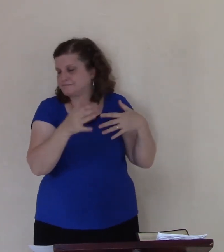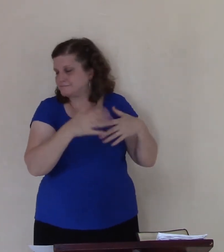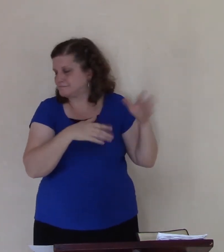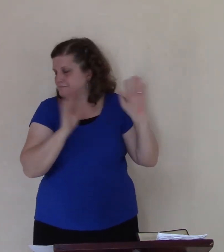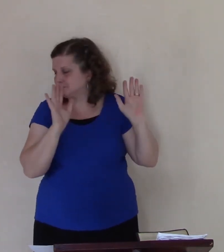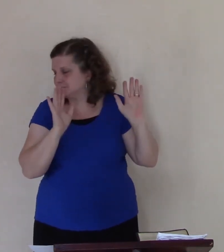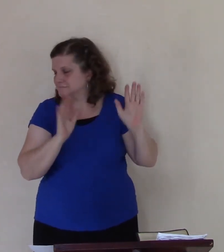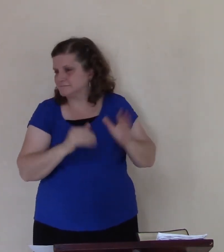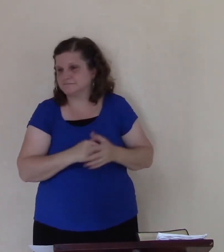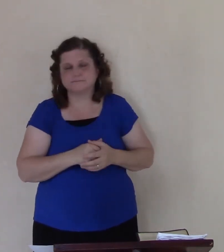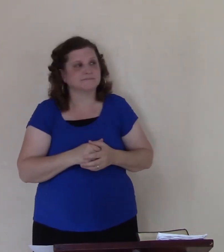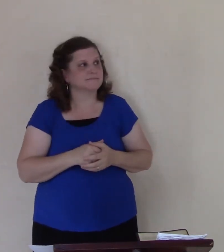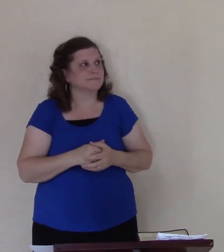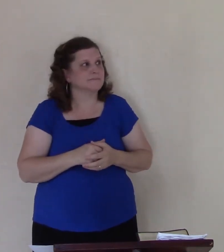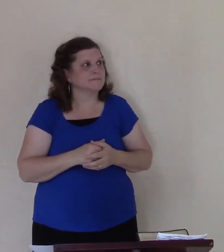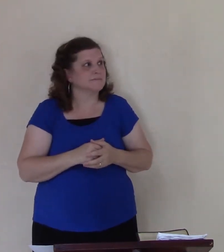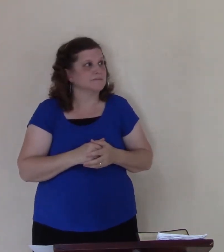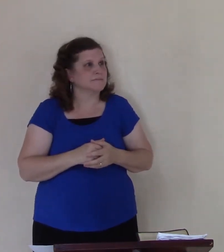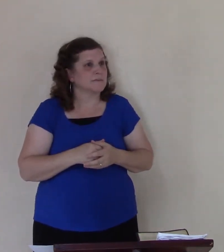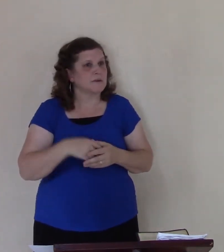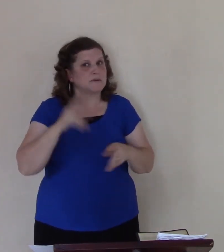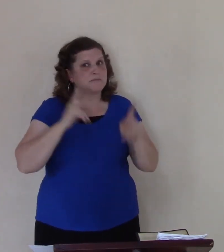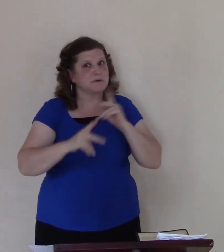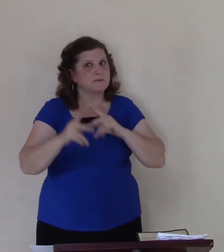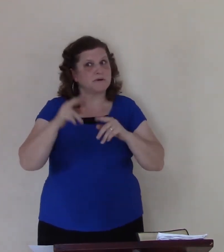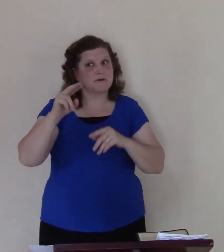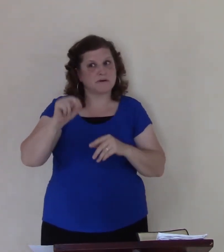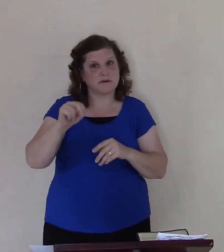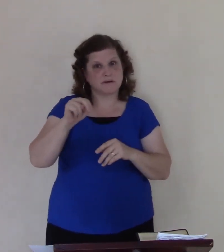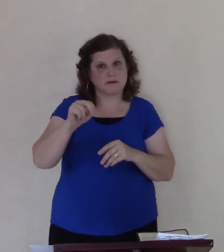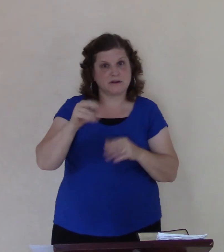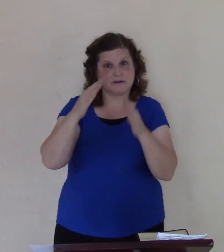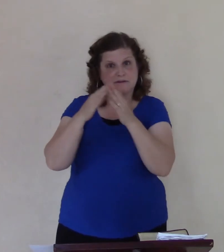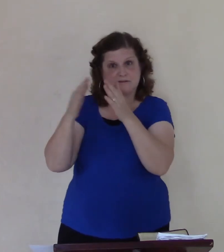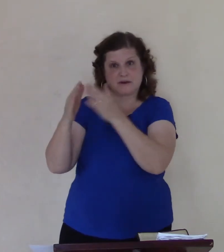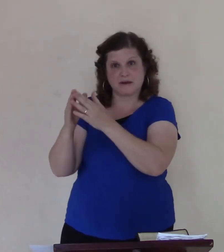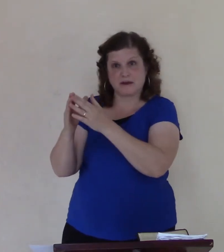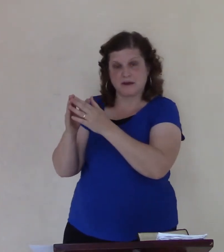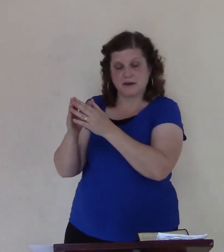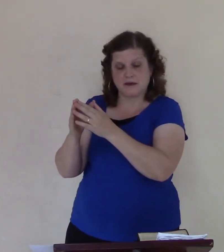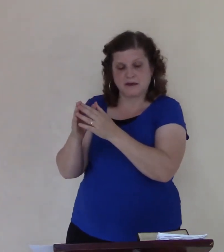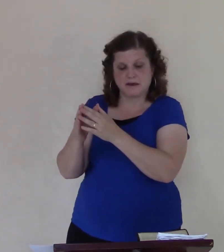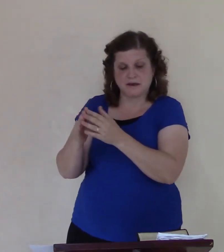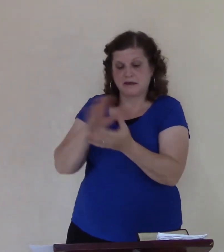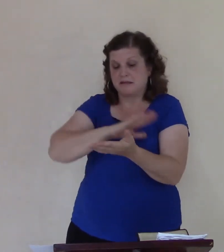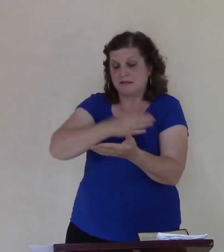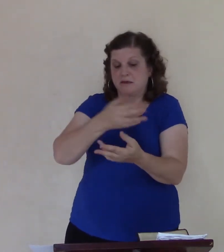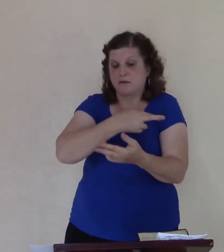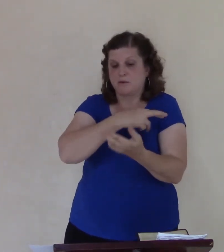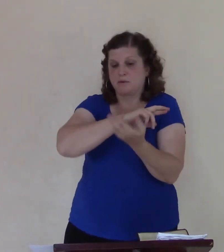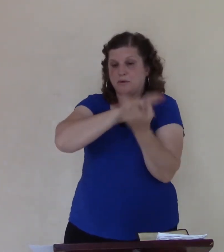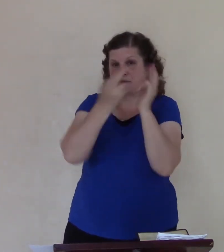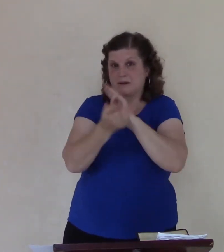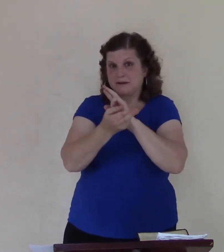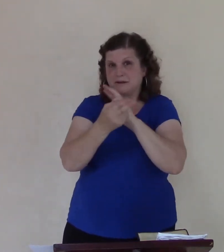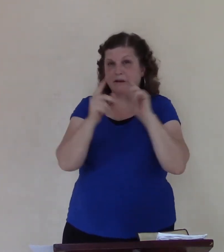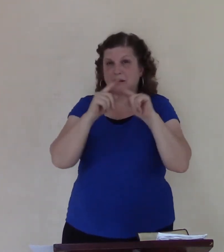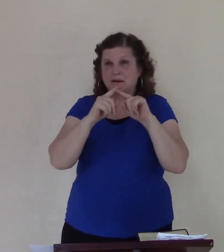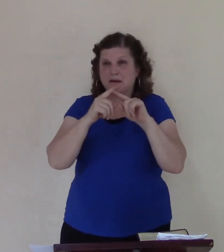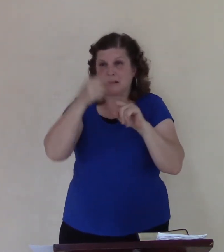The people of Nineveh, repented, God's forgiven the people. But Jonah's heart, made some change. He hated them, before he